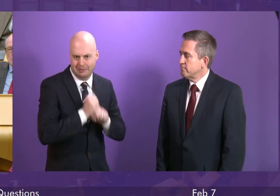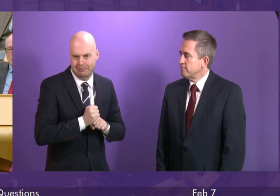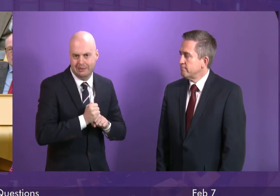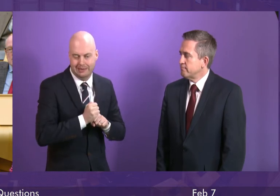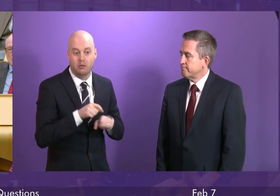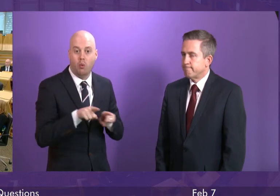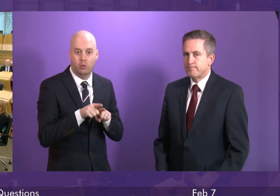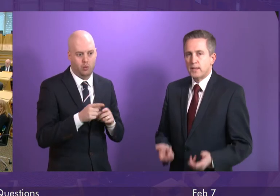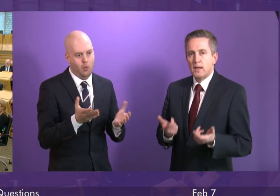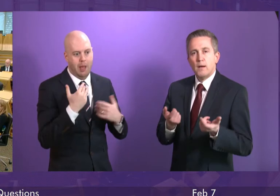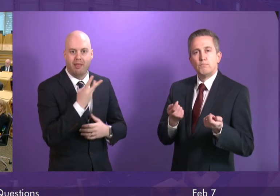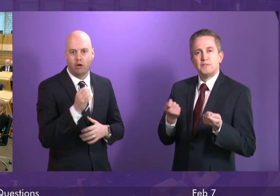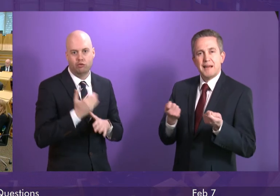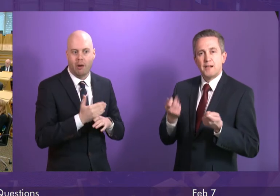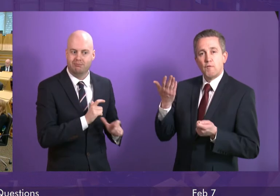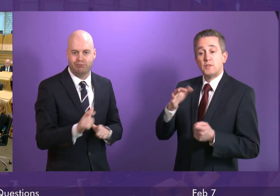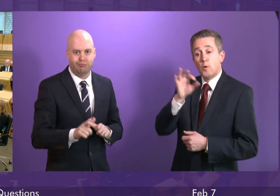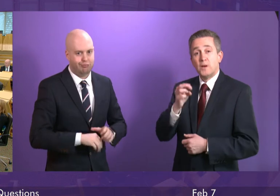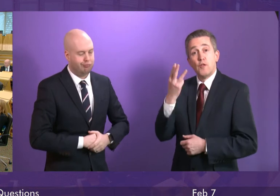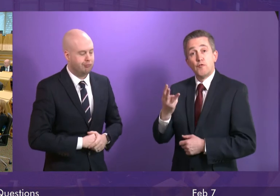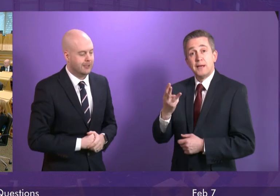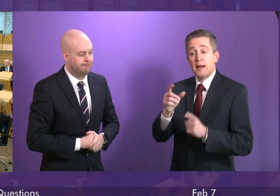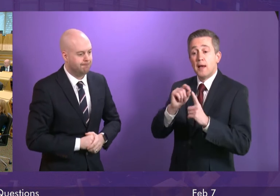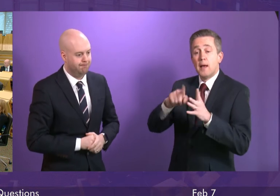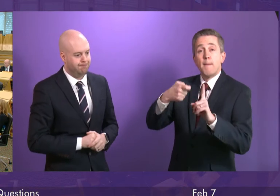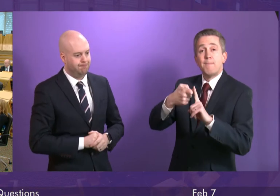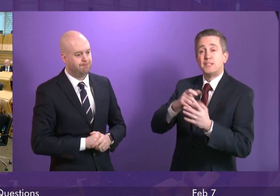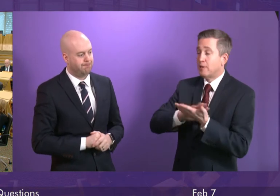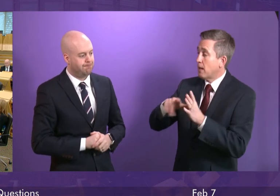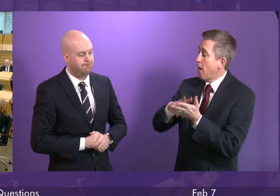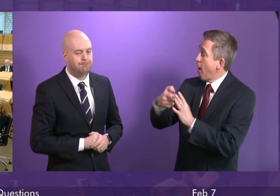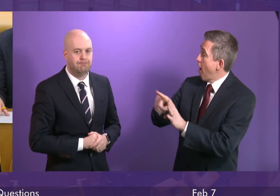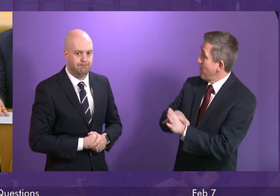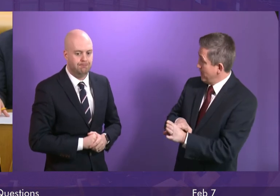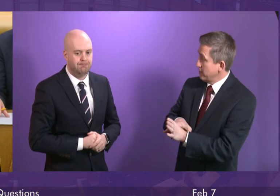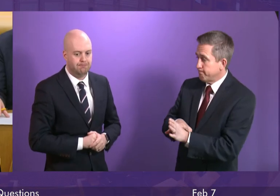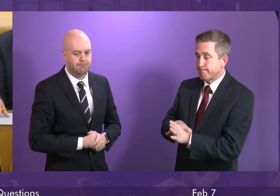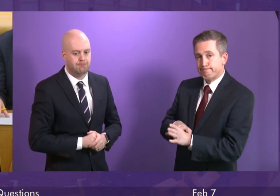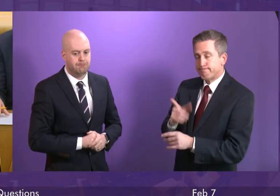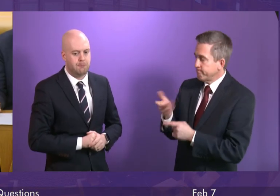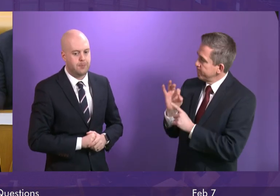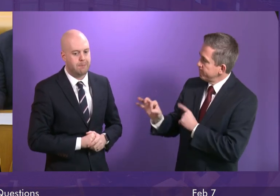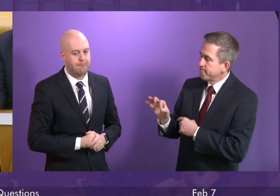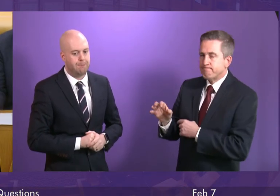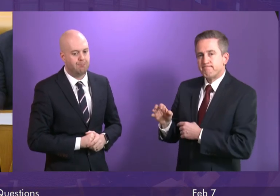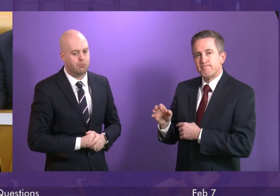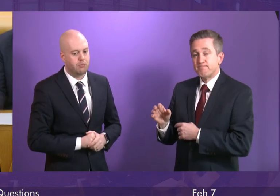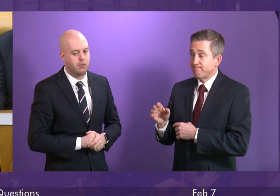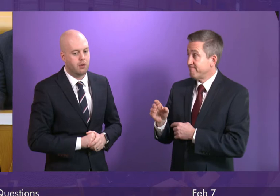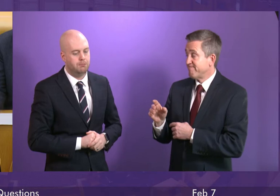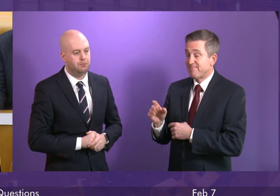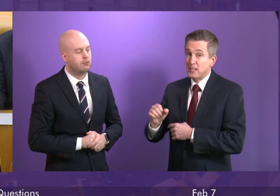workforce that are involved. Question number three, Patrick Harvey. Thank you, Presiding Officer. It has been another bad day on